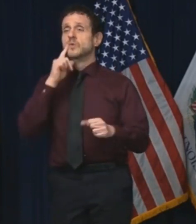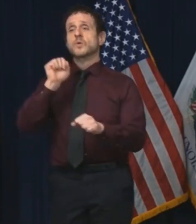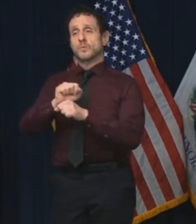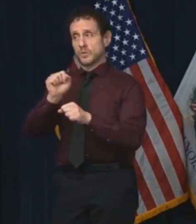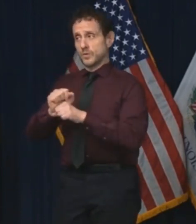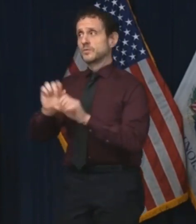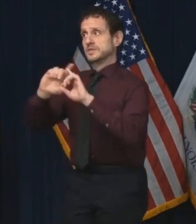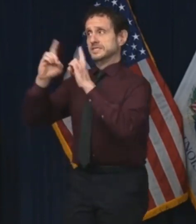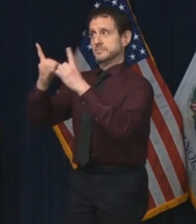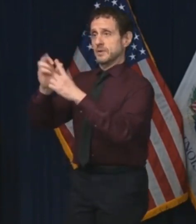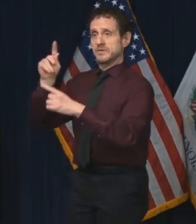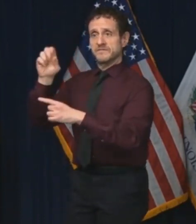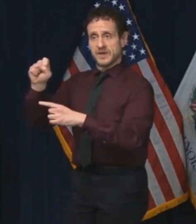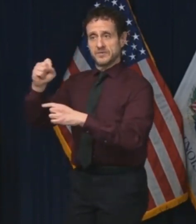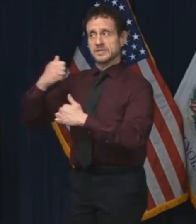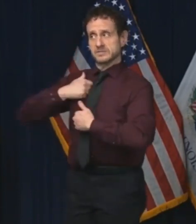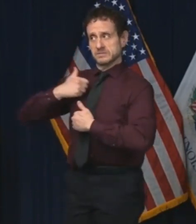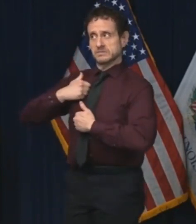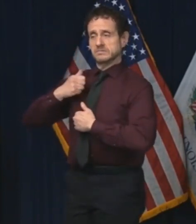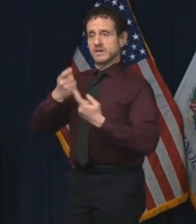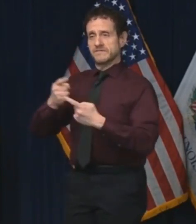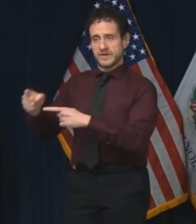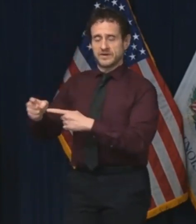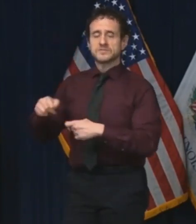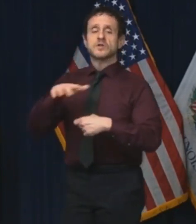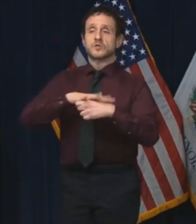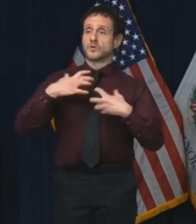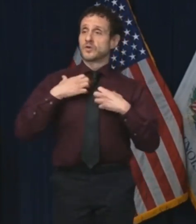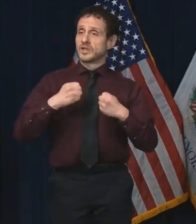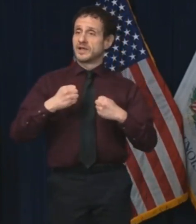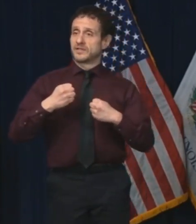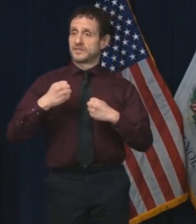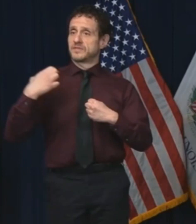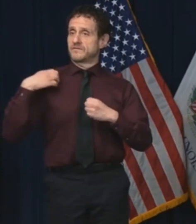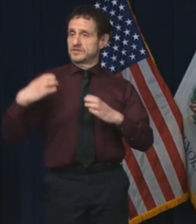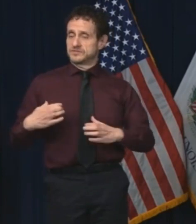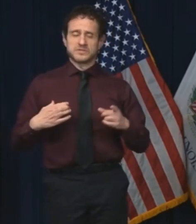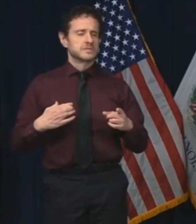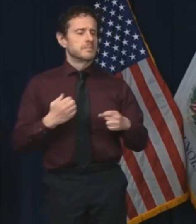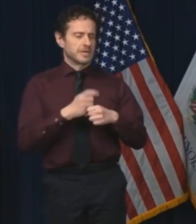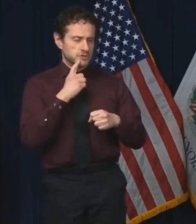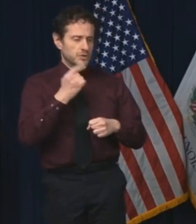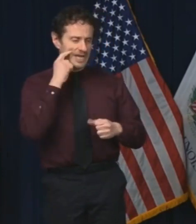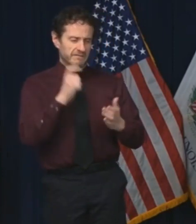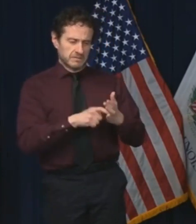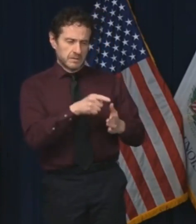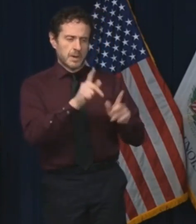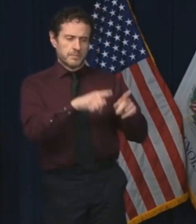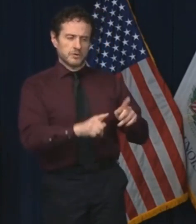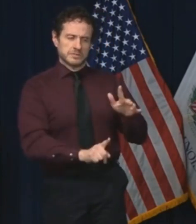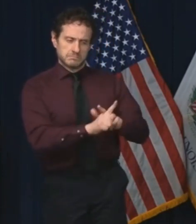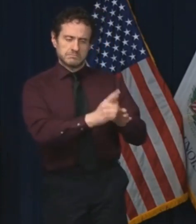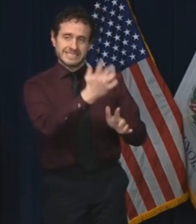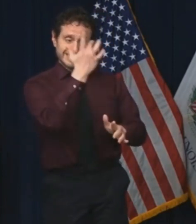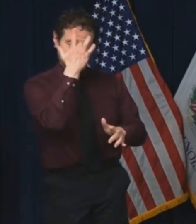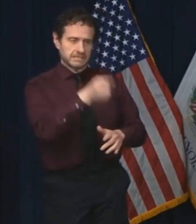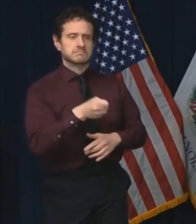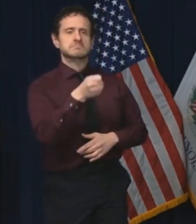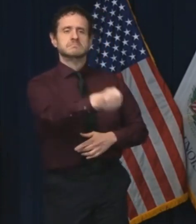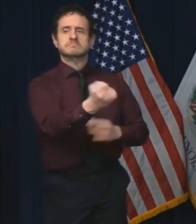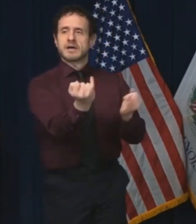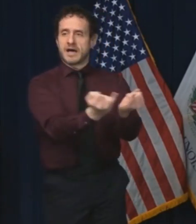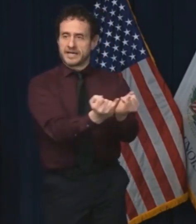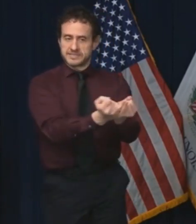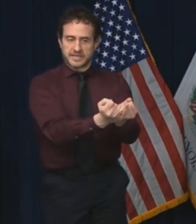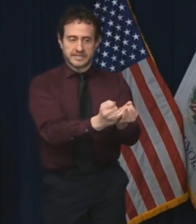local health officials to isolate, hospitalize residents as appropriate and protect other residents